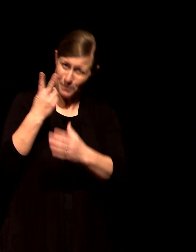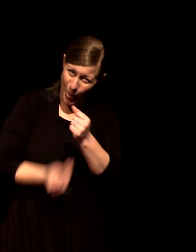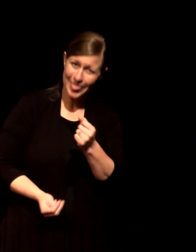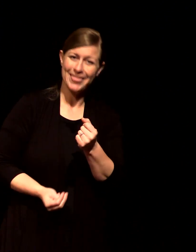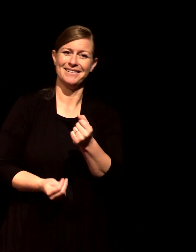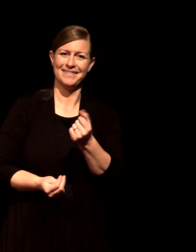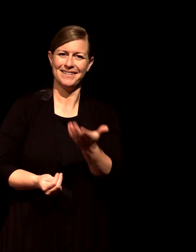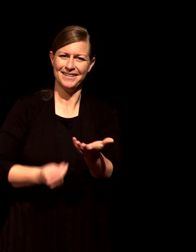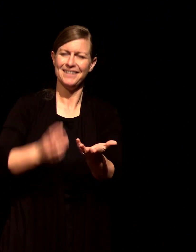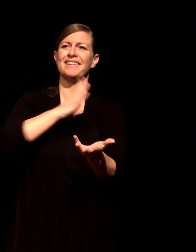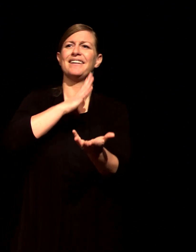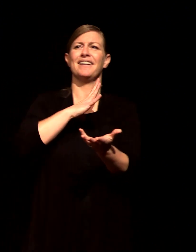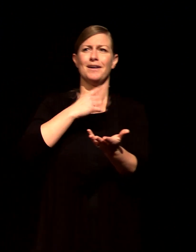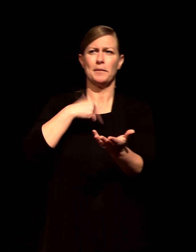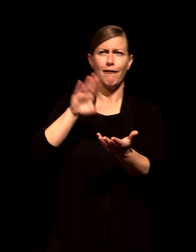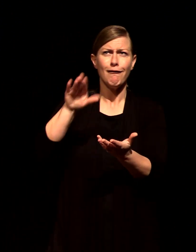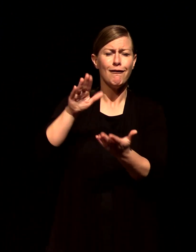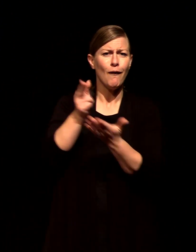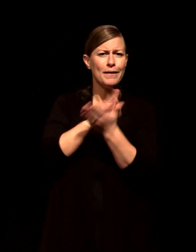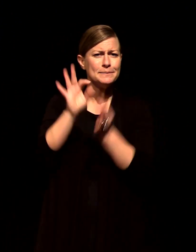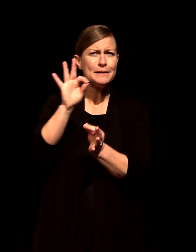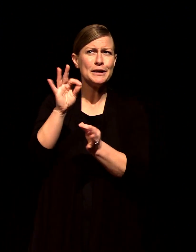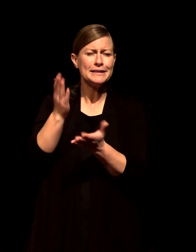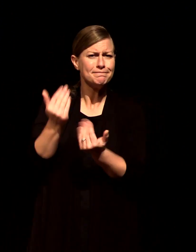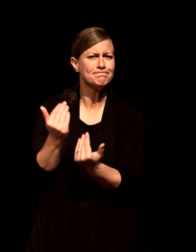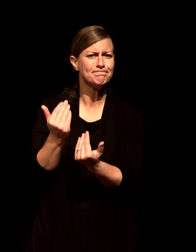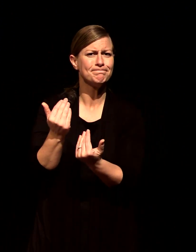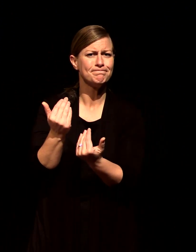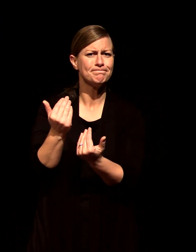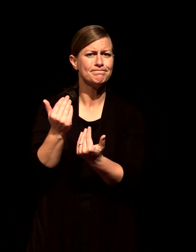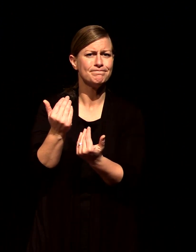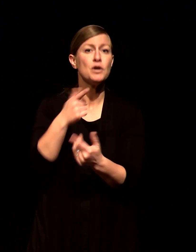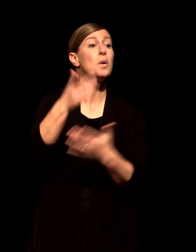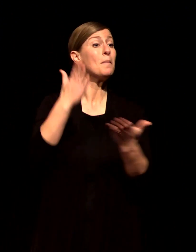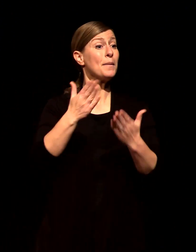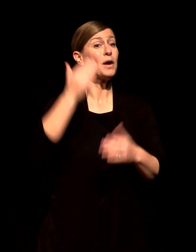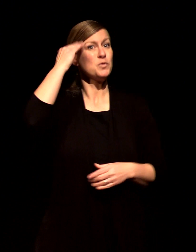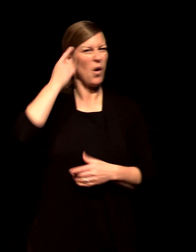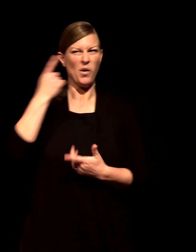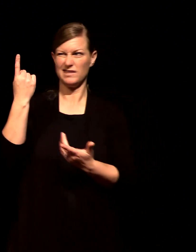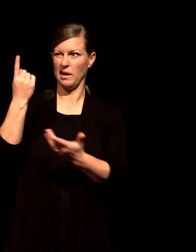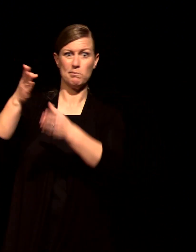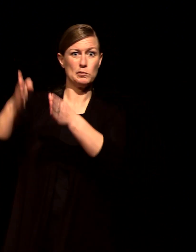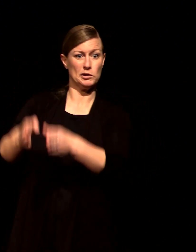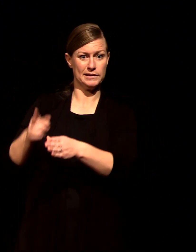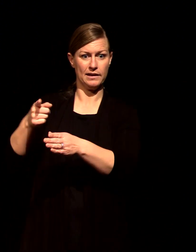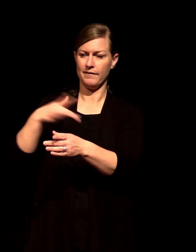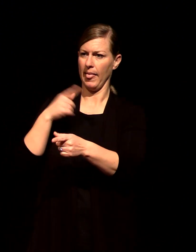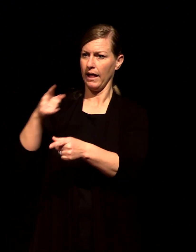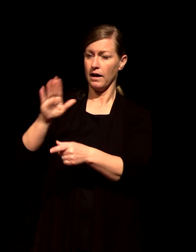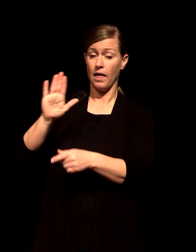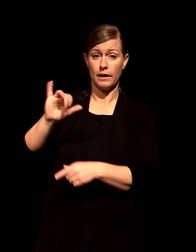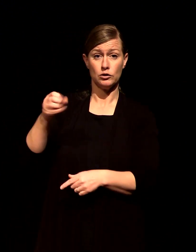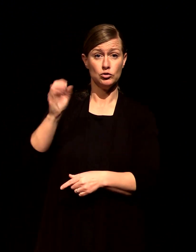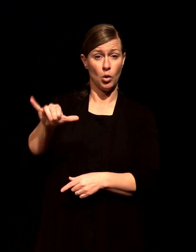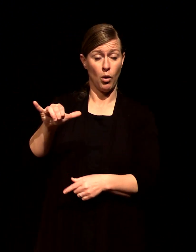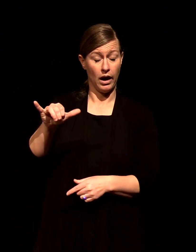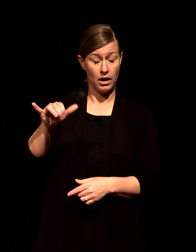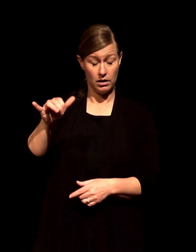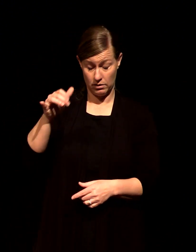somebody that has unquenchable joy don't you and sometimes they're annoying but most of the times are great you know that person would